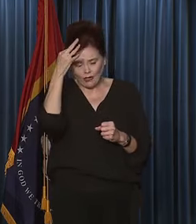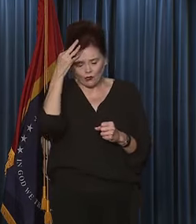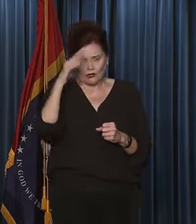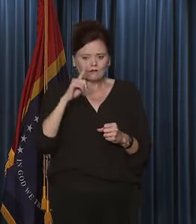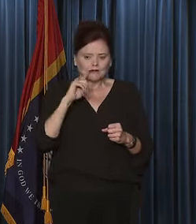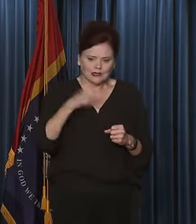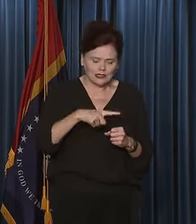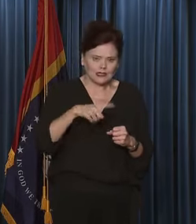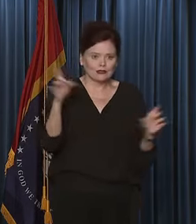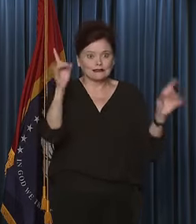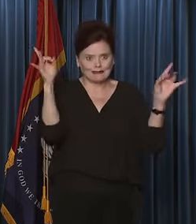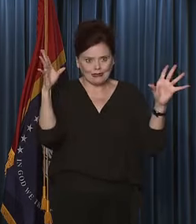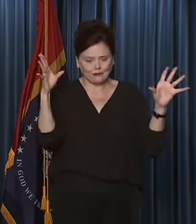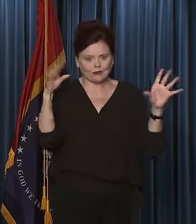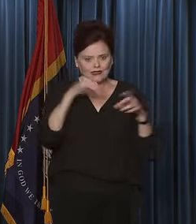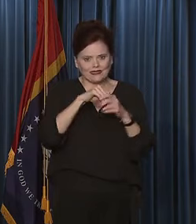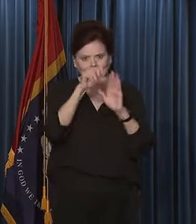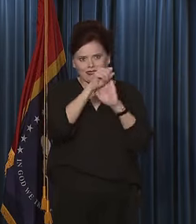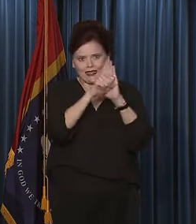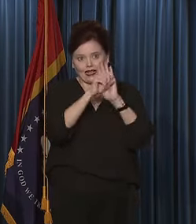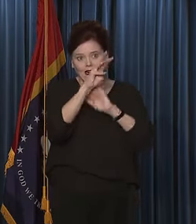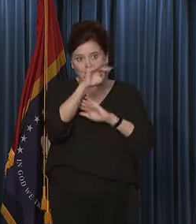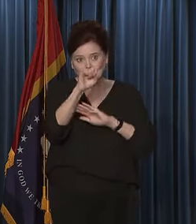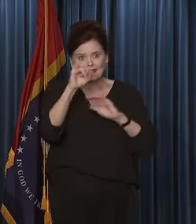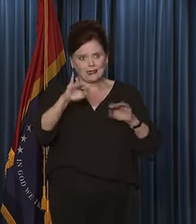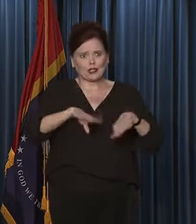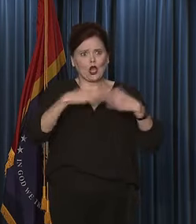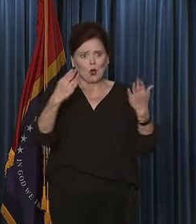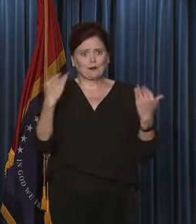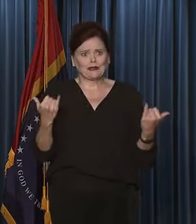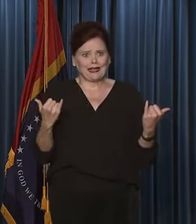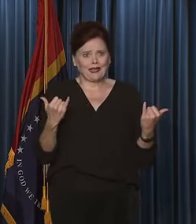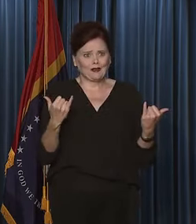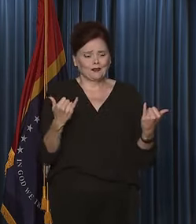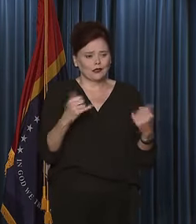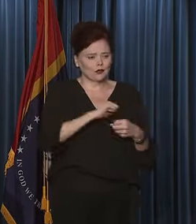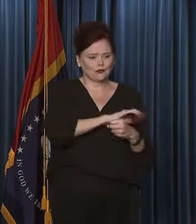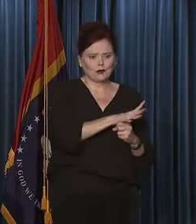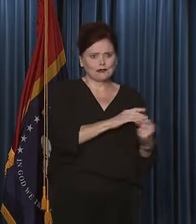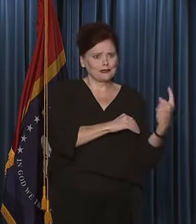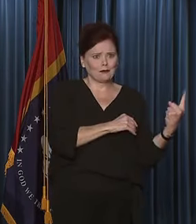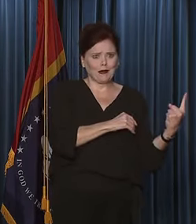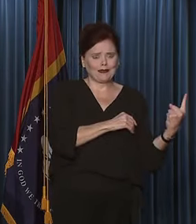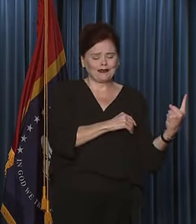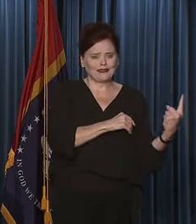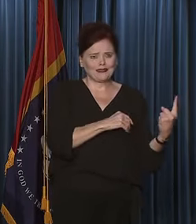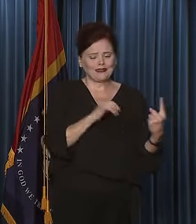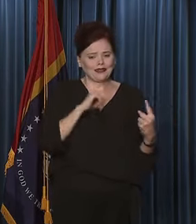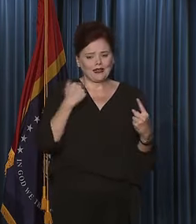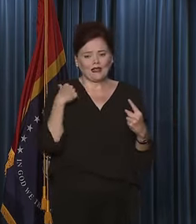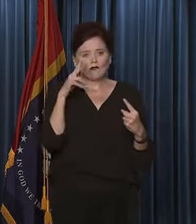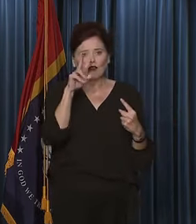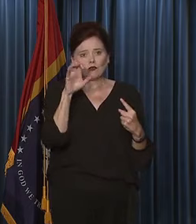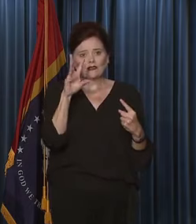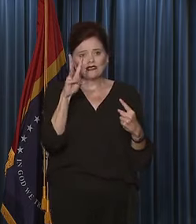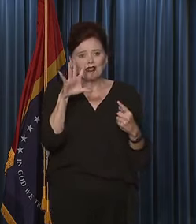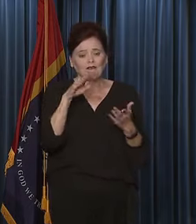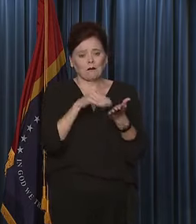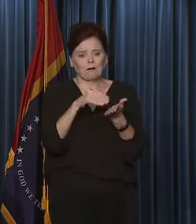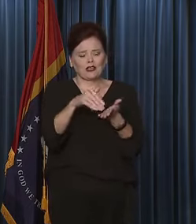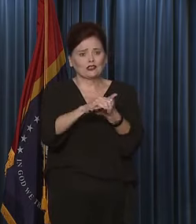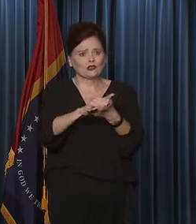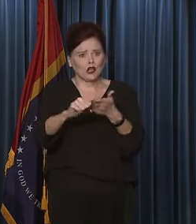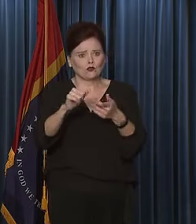declared disasters in the state of Mississippi that are open right now. I averaged about $365 million worth of